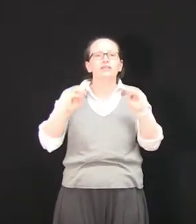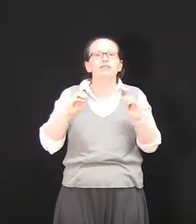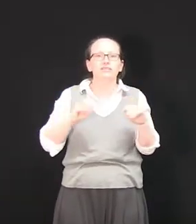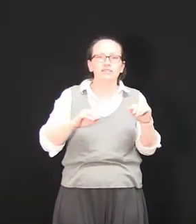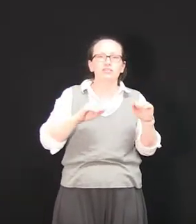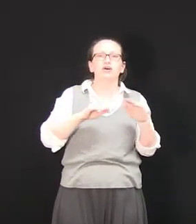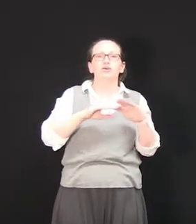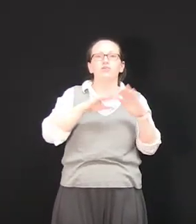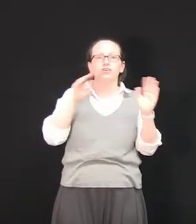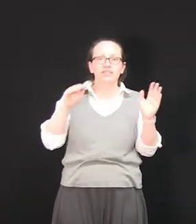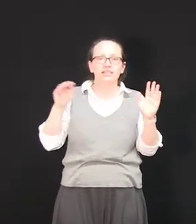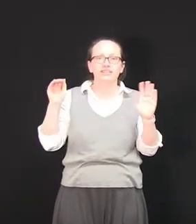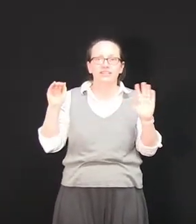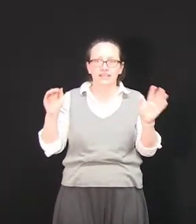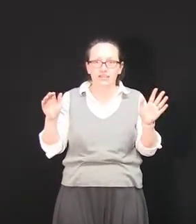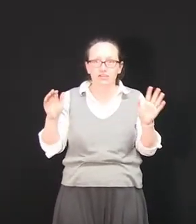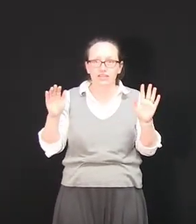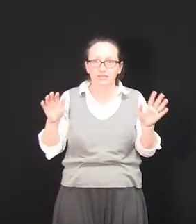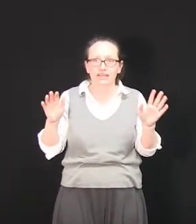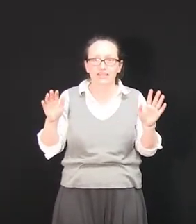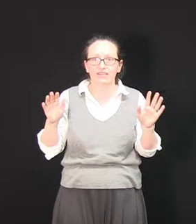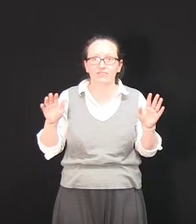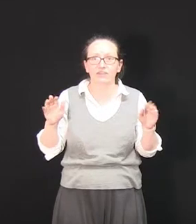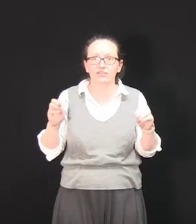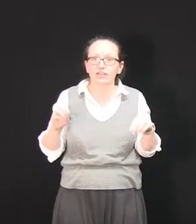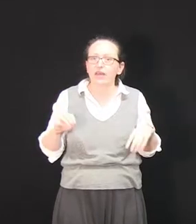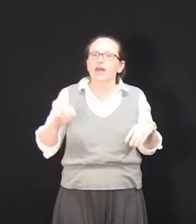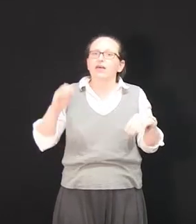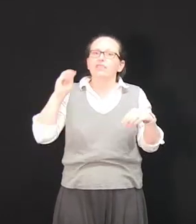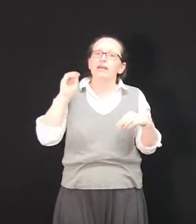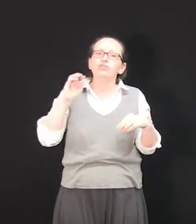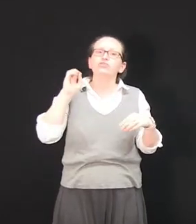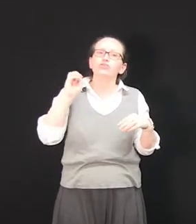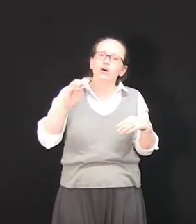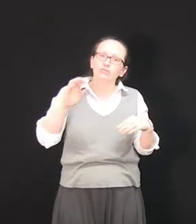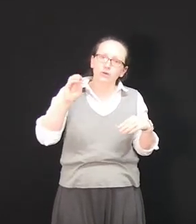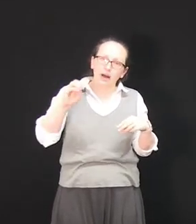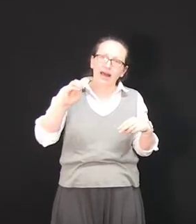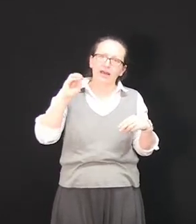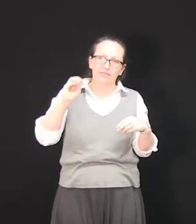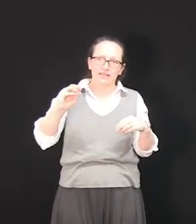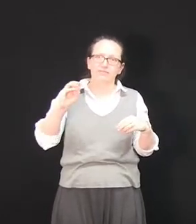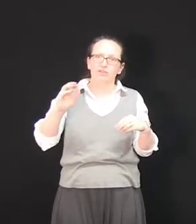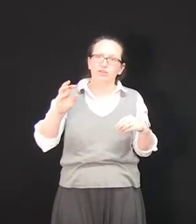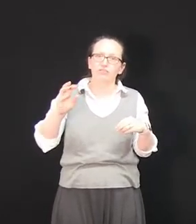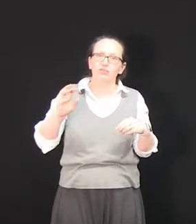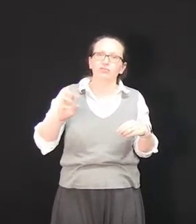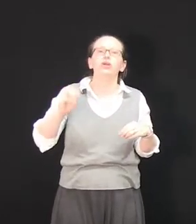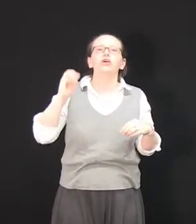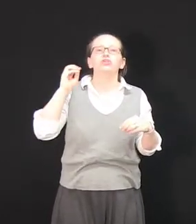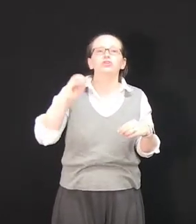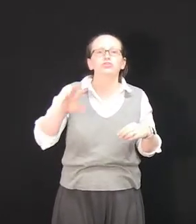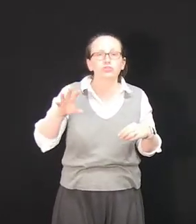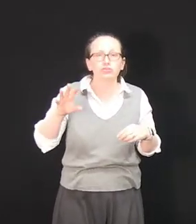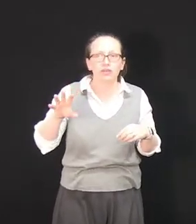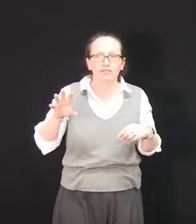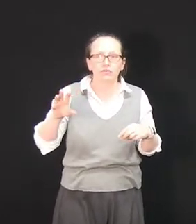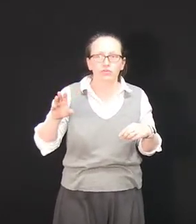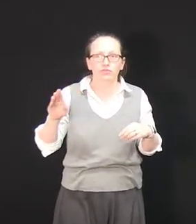consist of oscillating electric and magnetic fields. They do not require a medium to travel through. So do travel through a